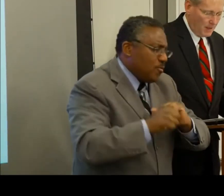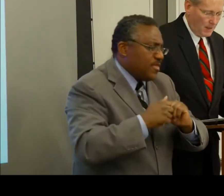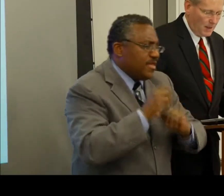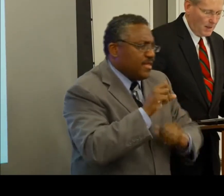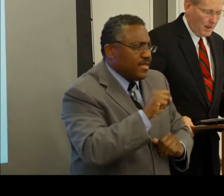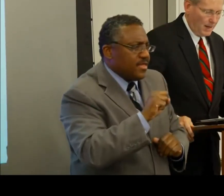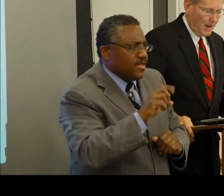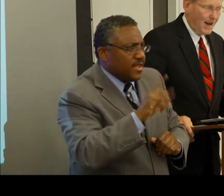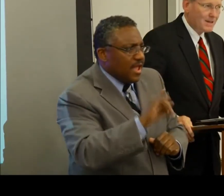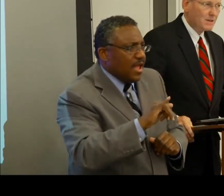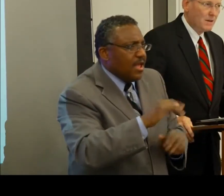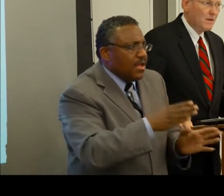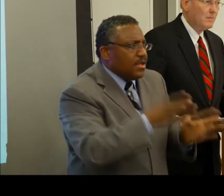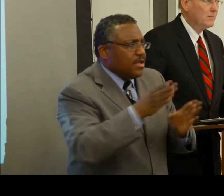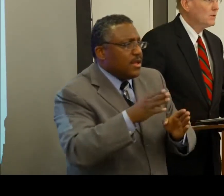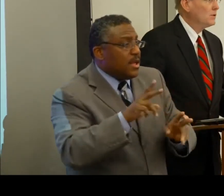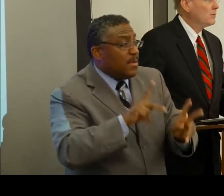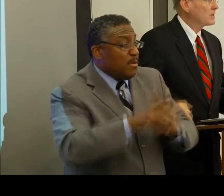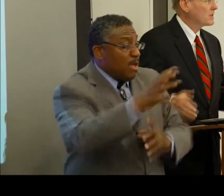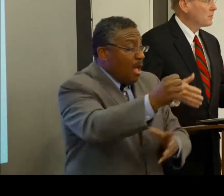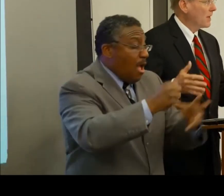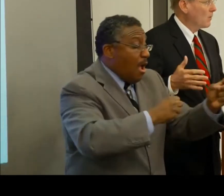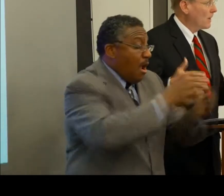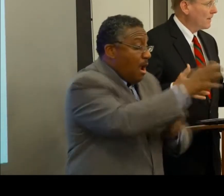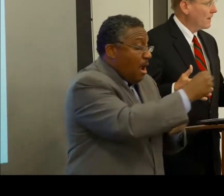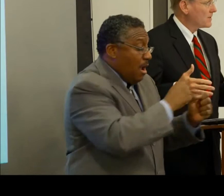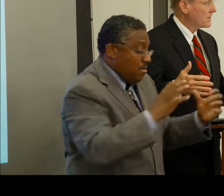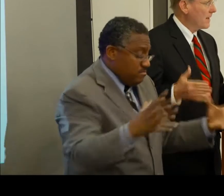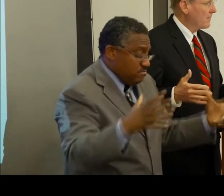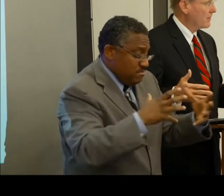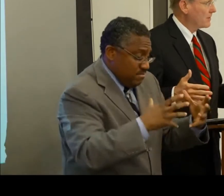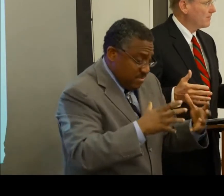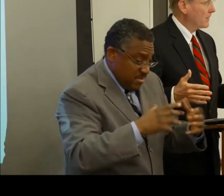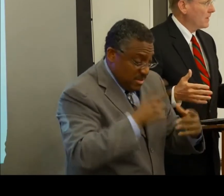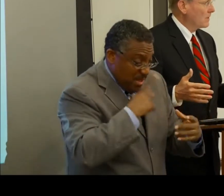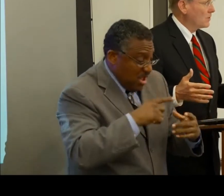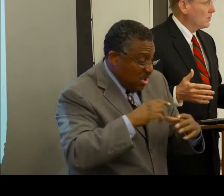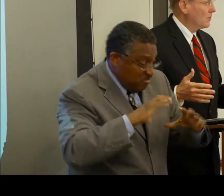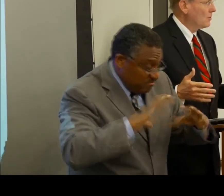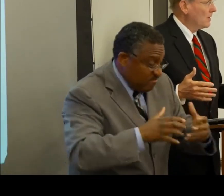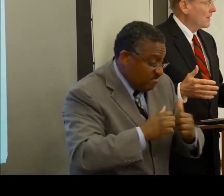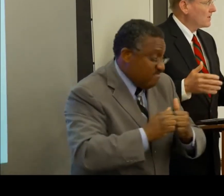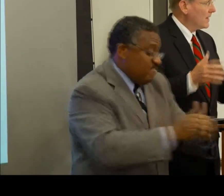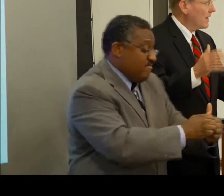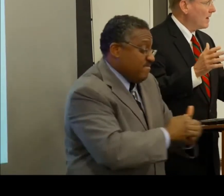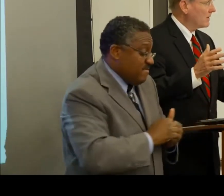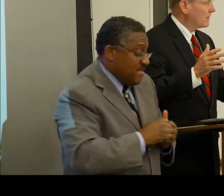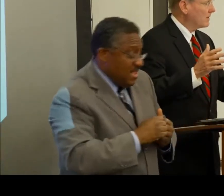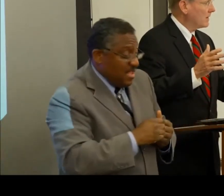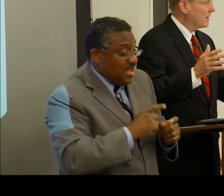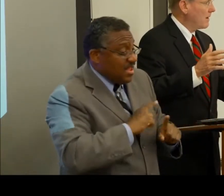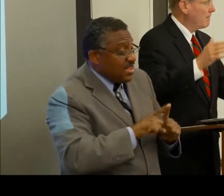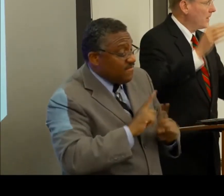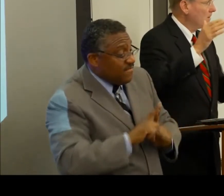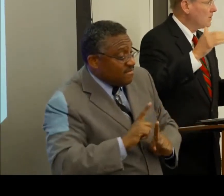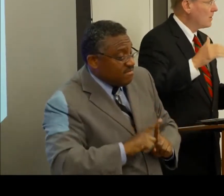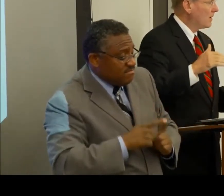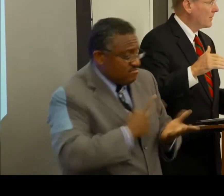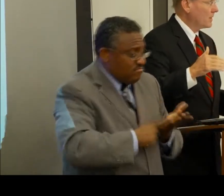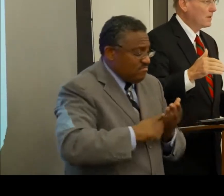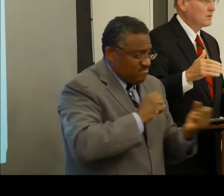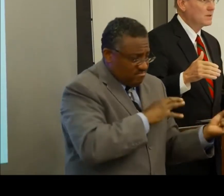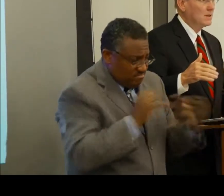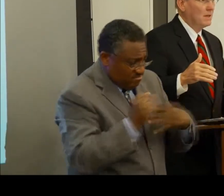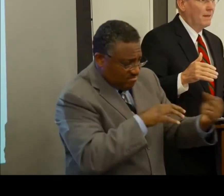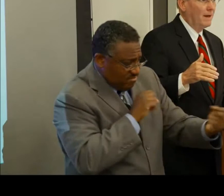and ask them to participate with us in an effort to set out a menu